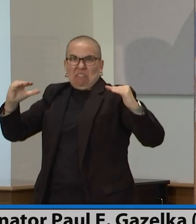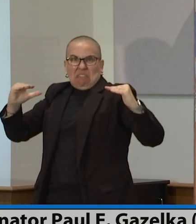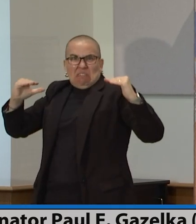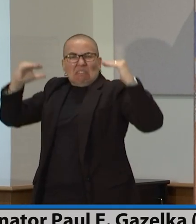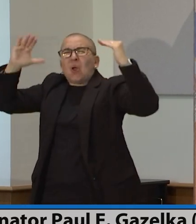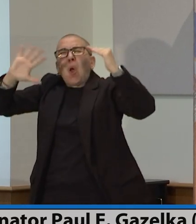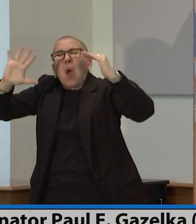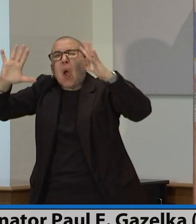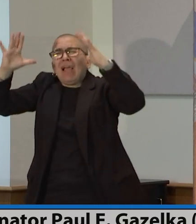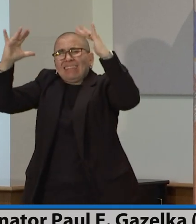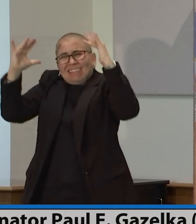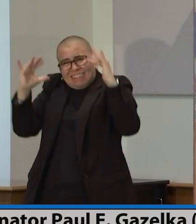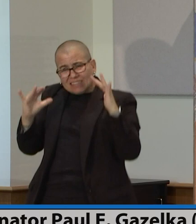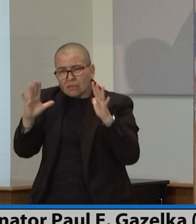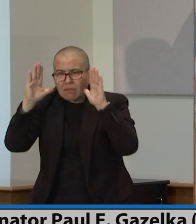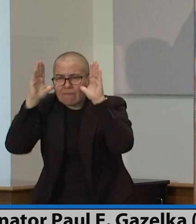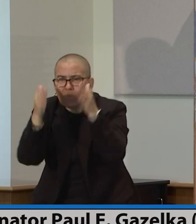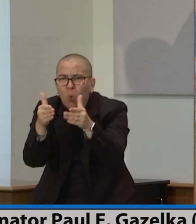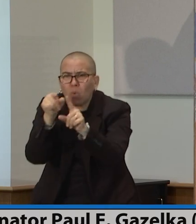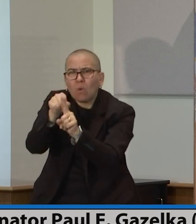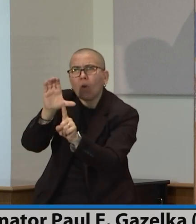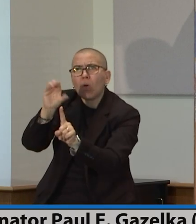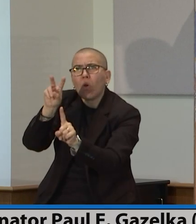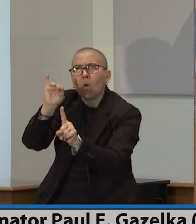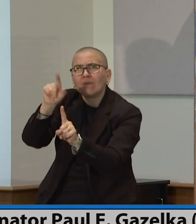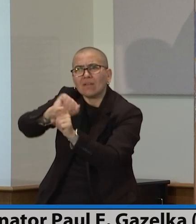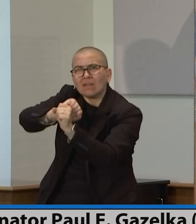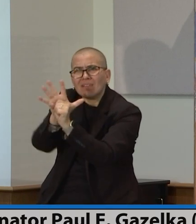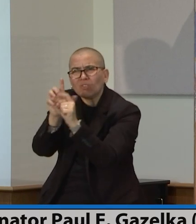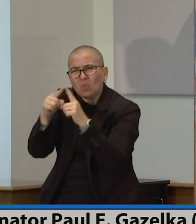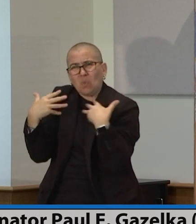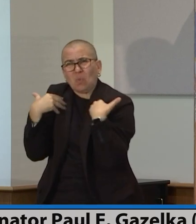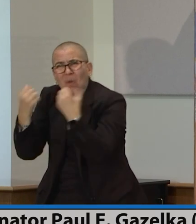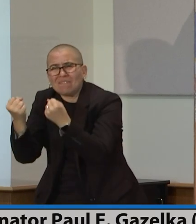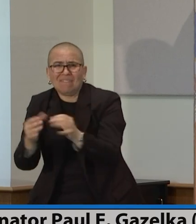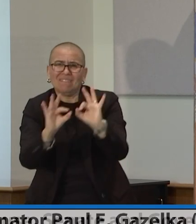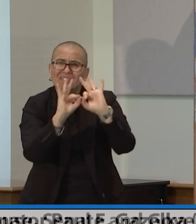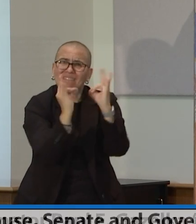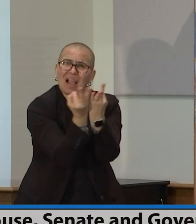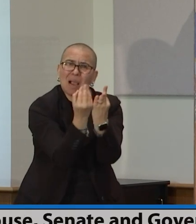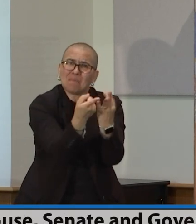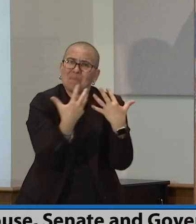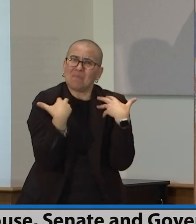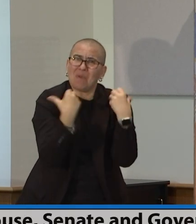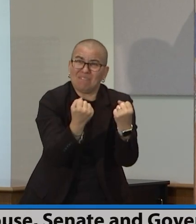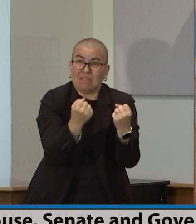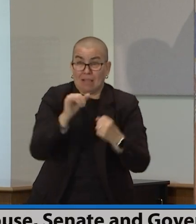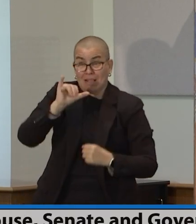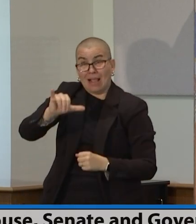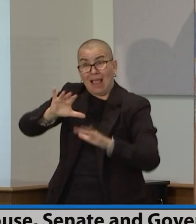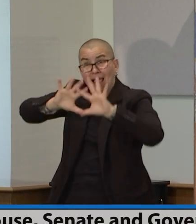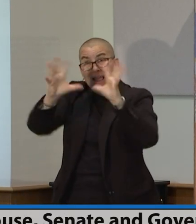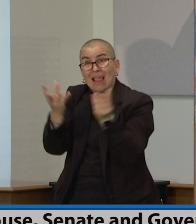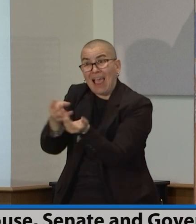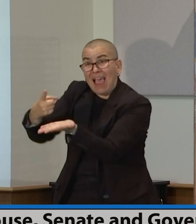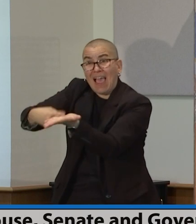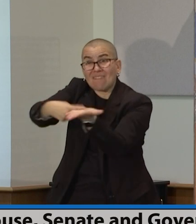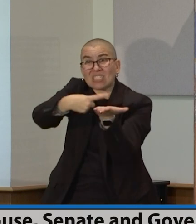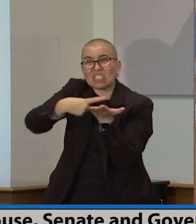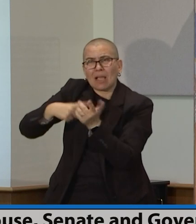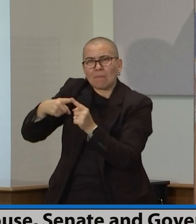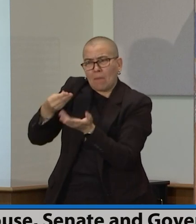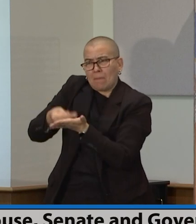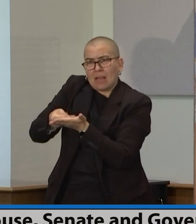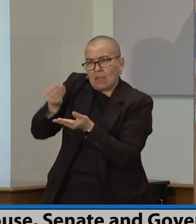what families need. And I feel like this agreement on the spending targets fits all of that. We have